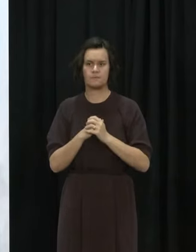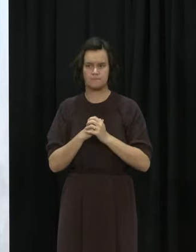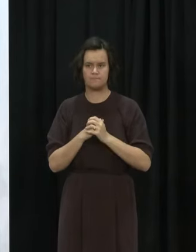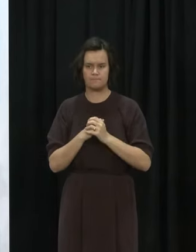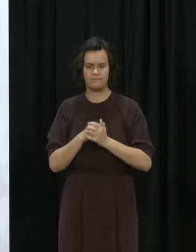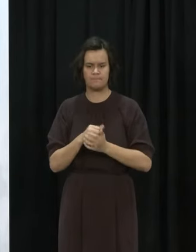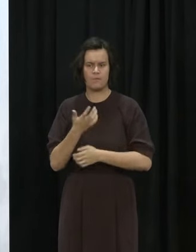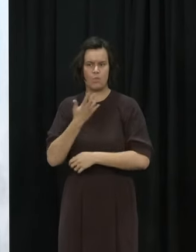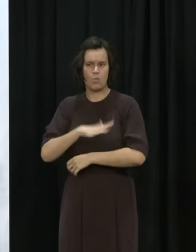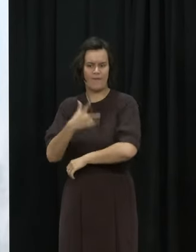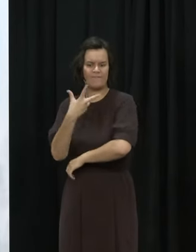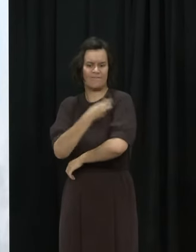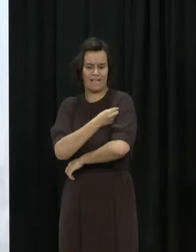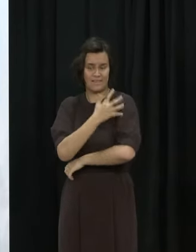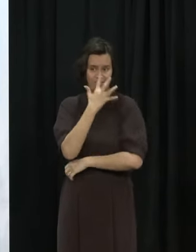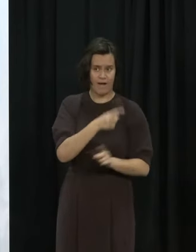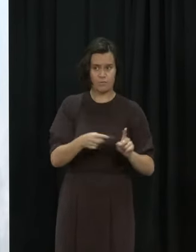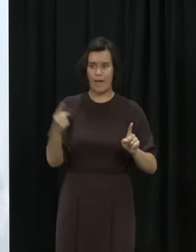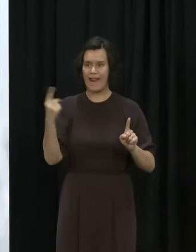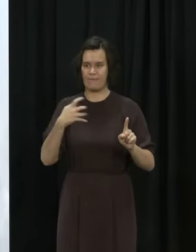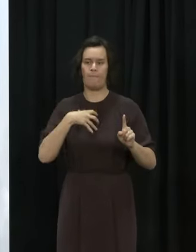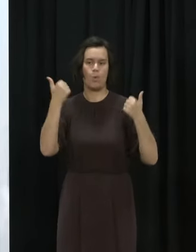5 to 11 year olds can be much more successful